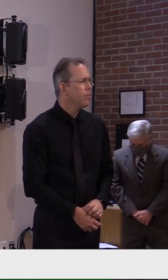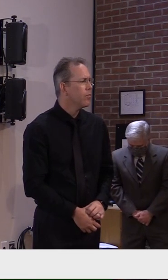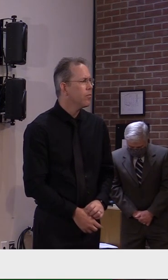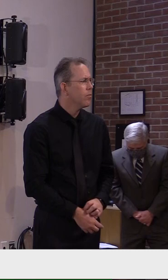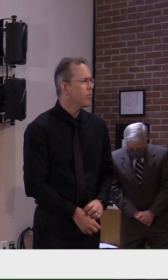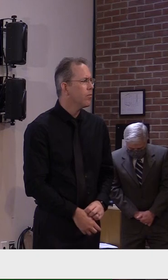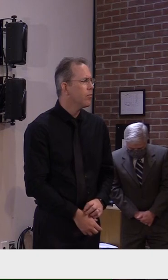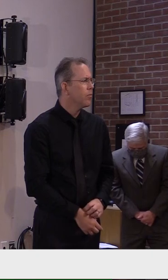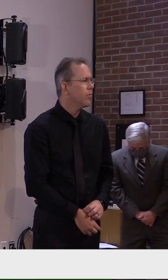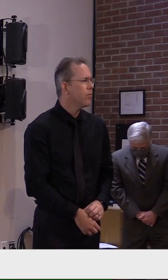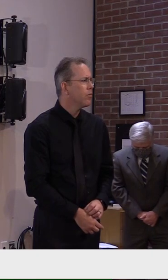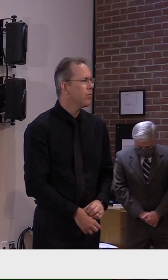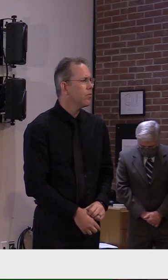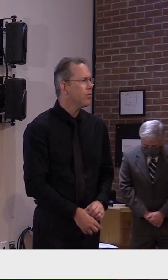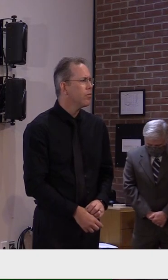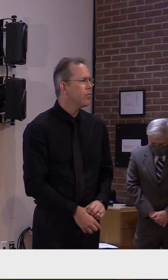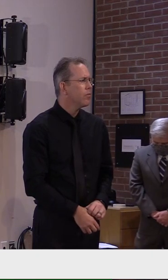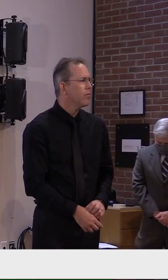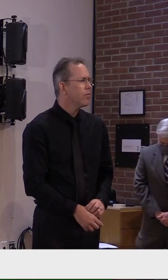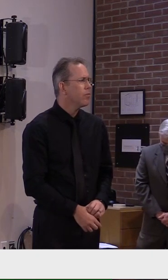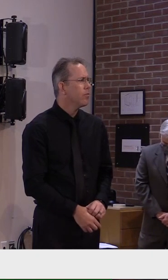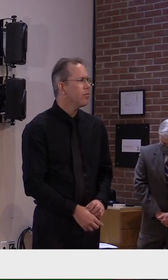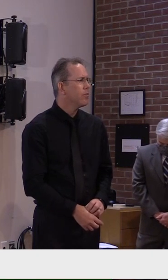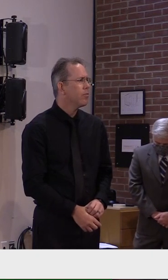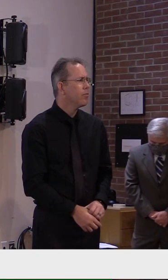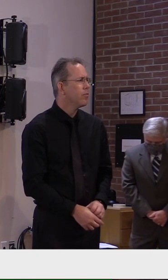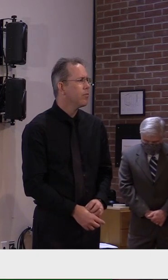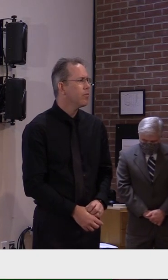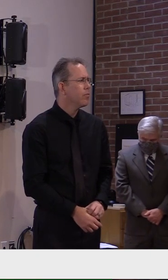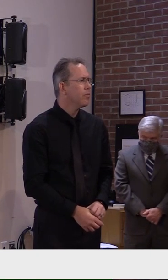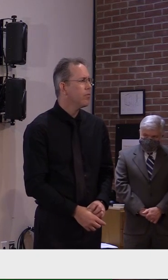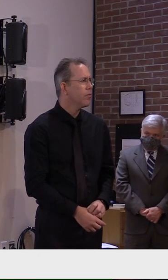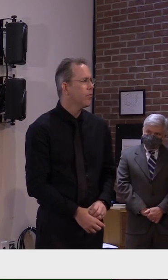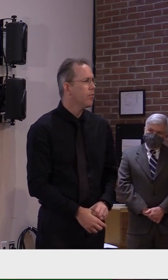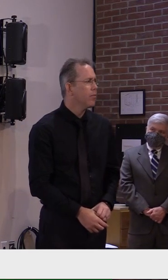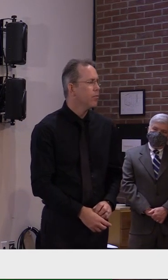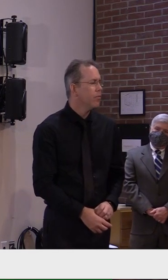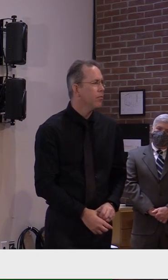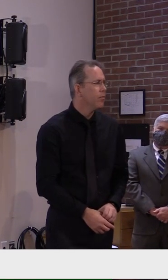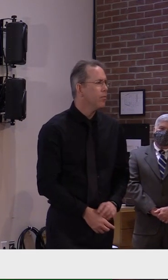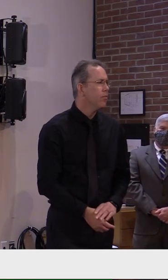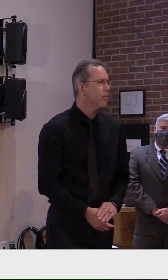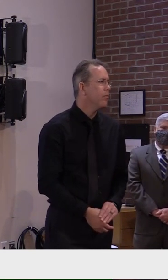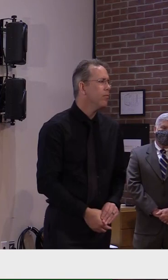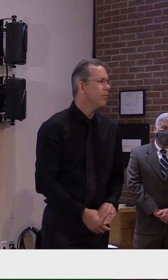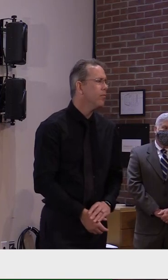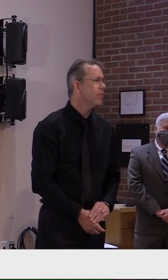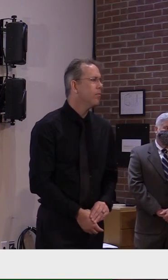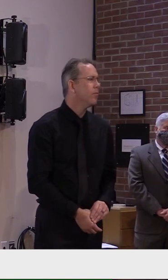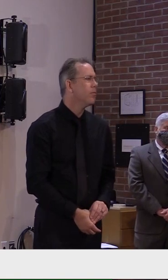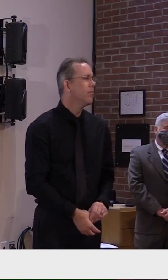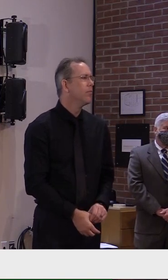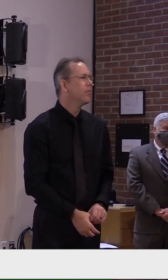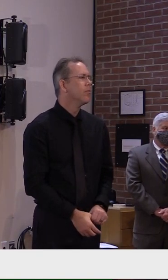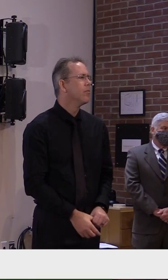like New Year, people are going to go out. They are going to, you know, commingle, if you will.